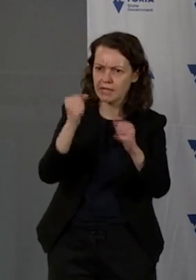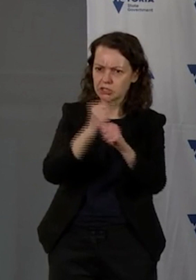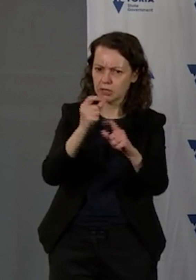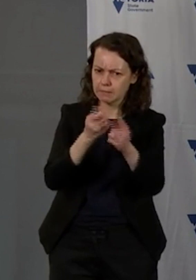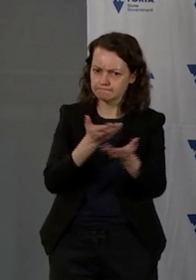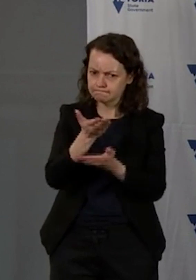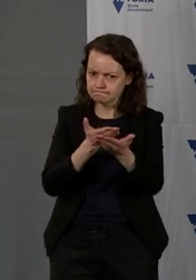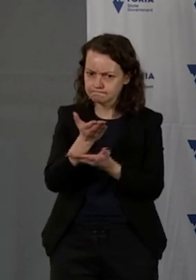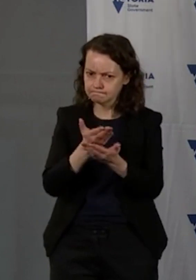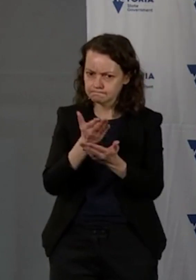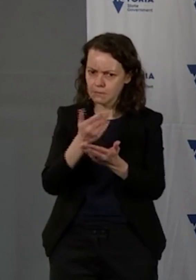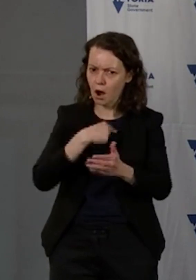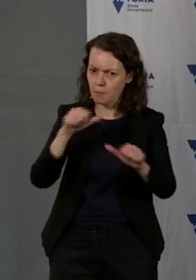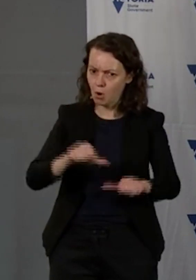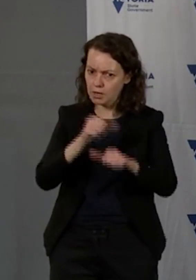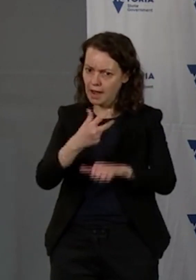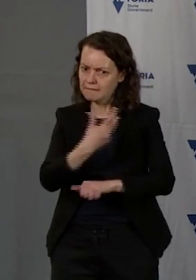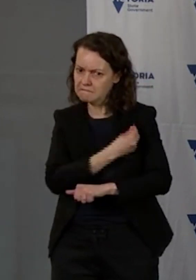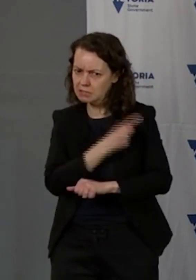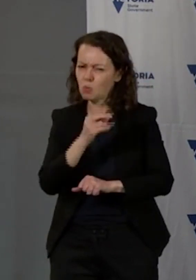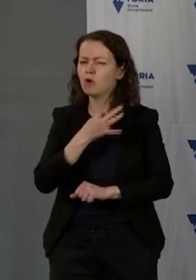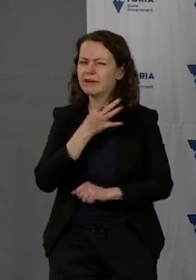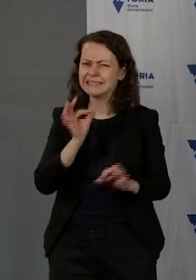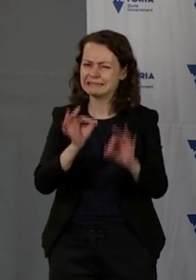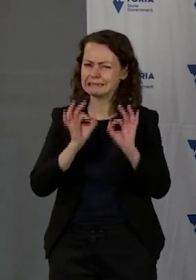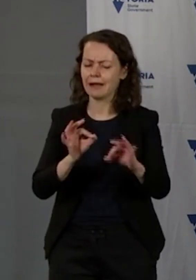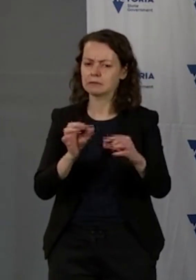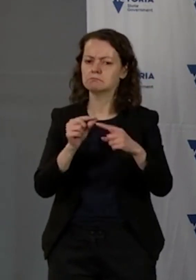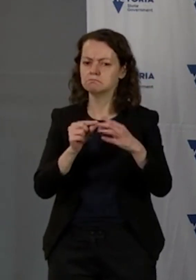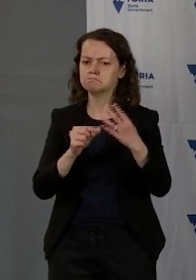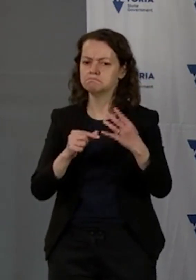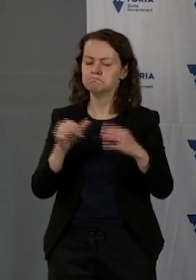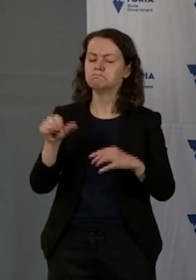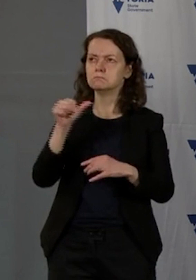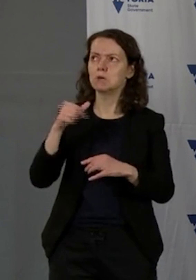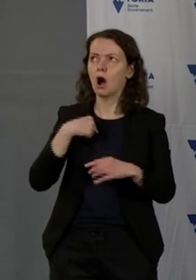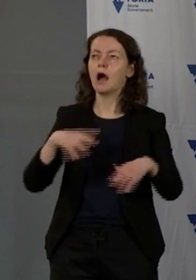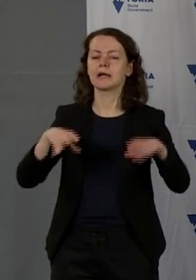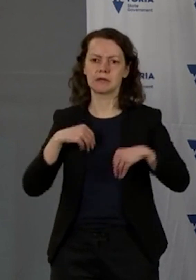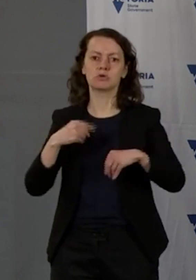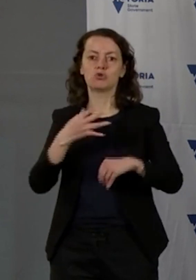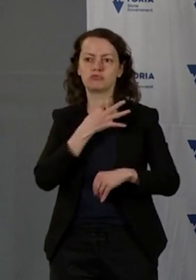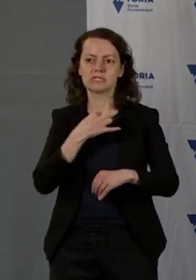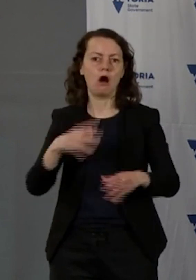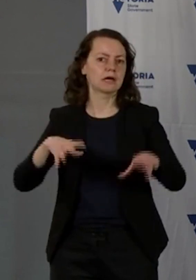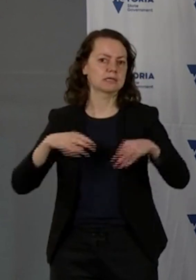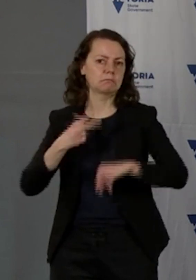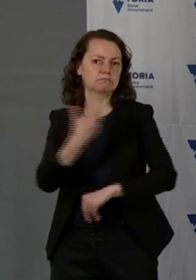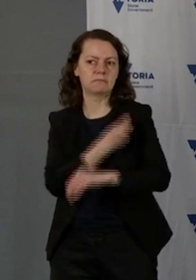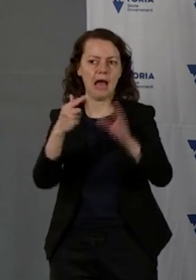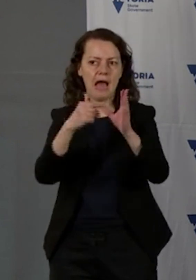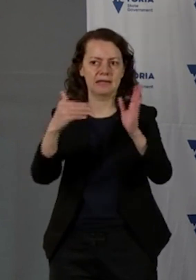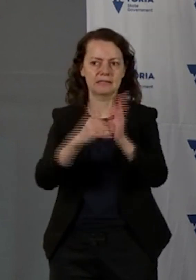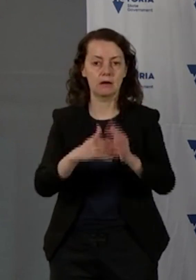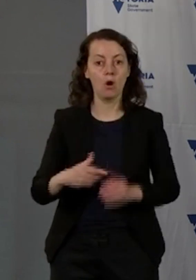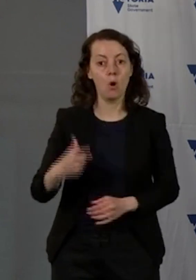determining that there are significant risks in remaining unvaccinated during a Delta outbreak and